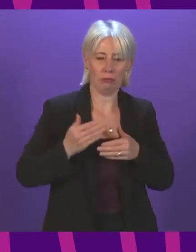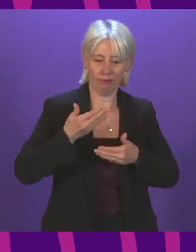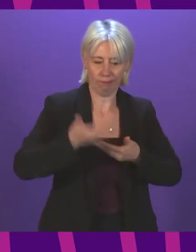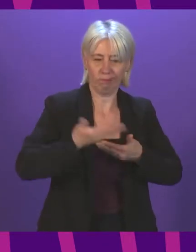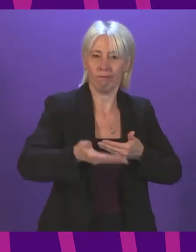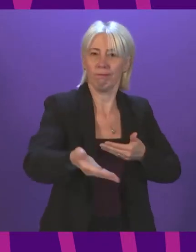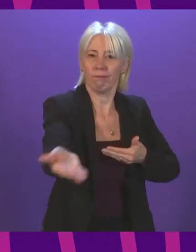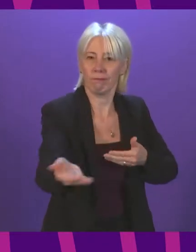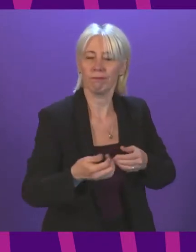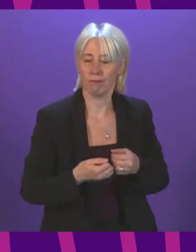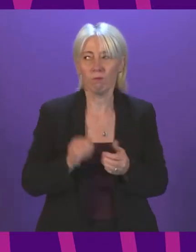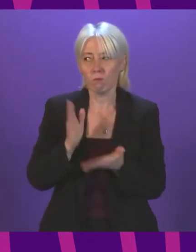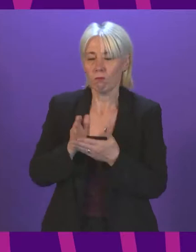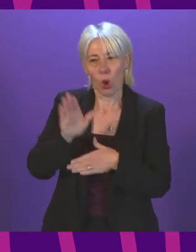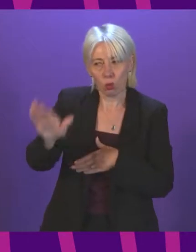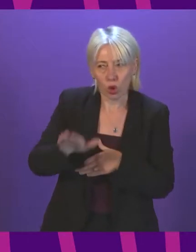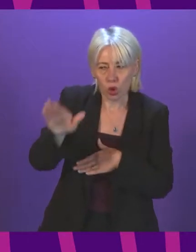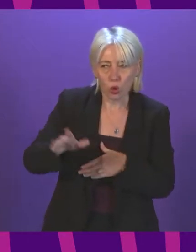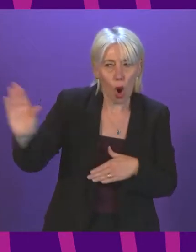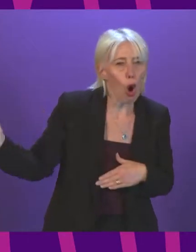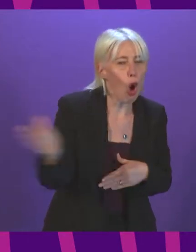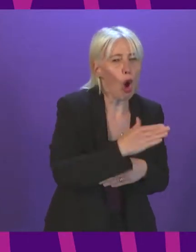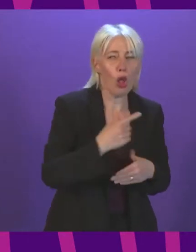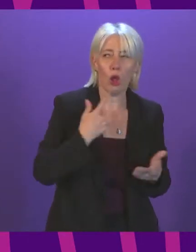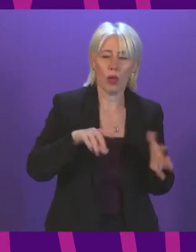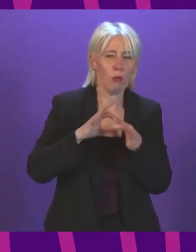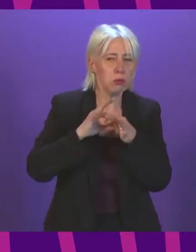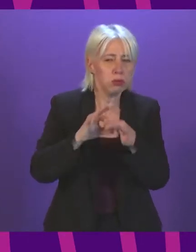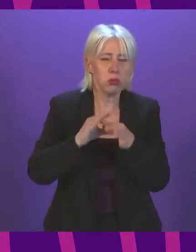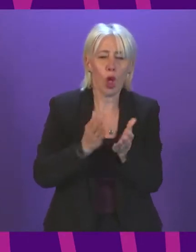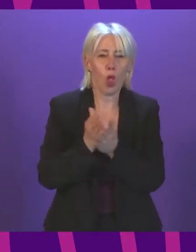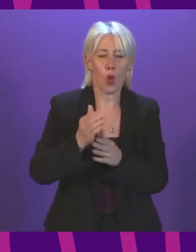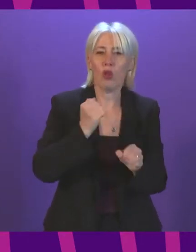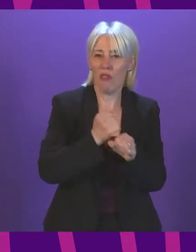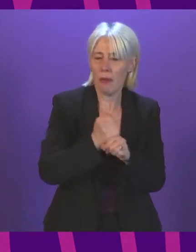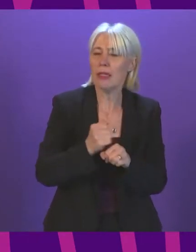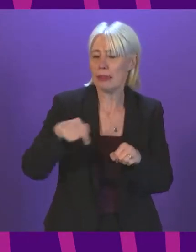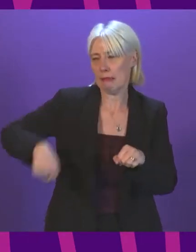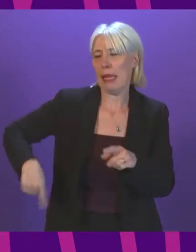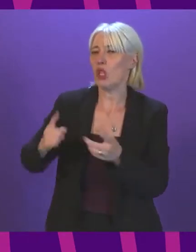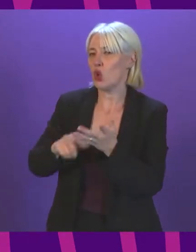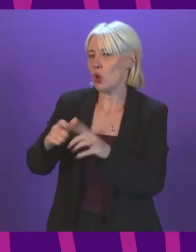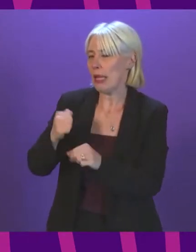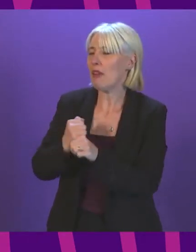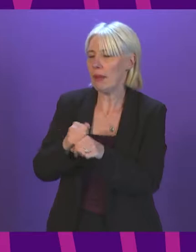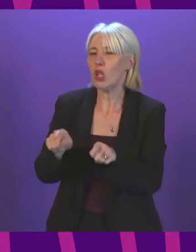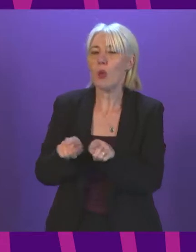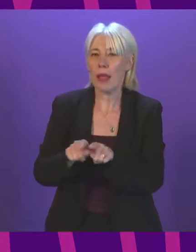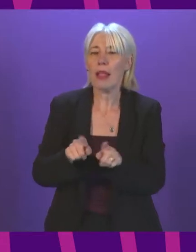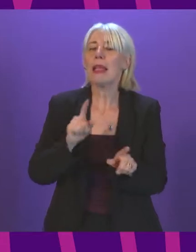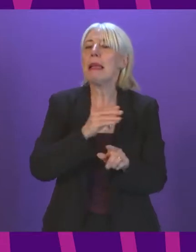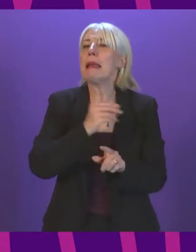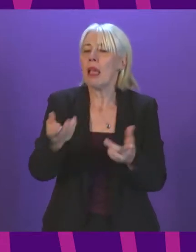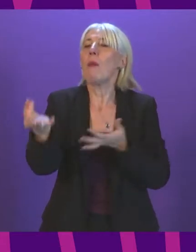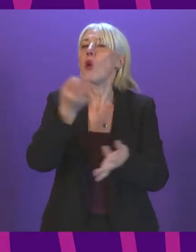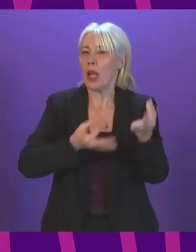I want to assure the member and assure other members across the chamber that we are working across government on this. Because, as has been highlighted in some of the questions that